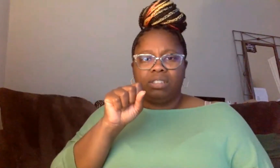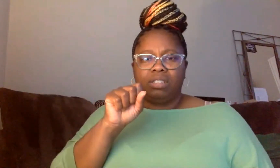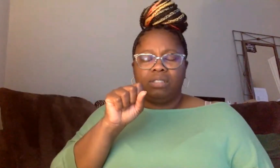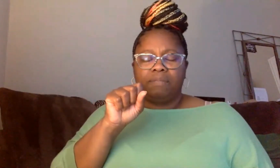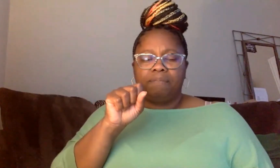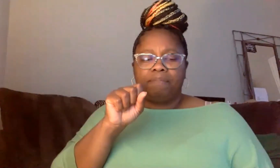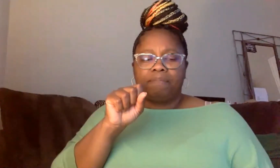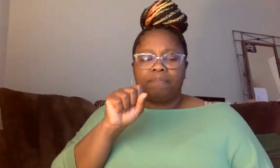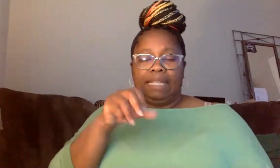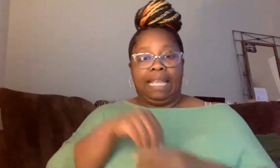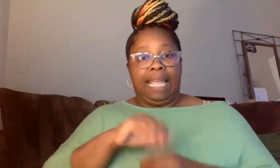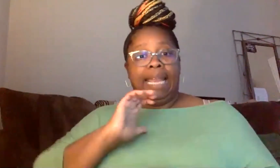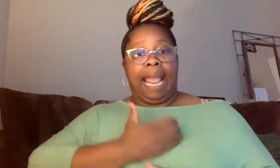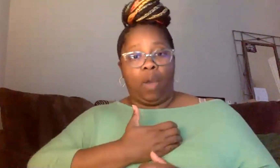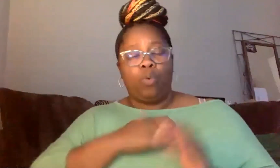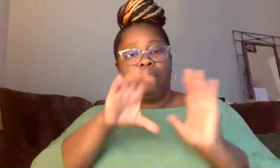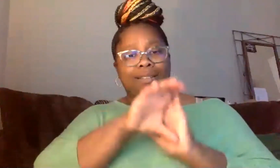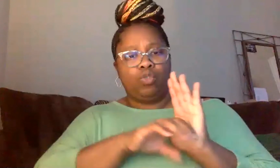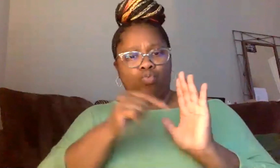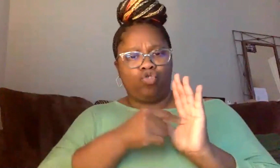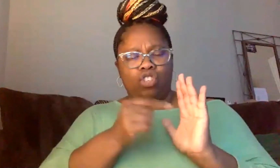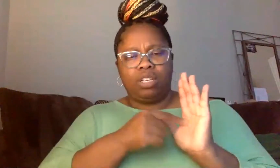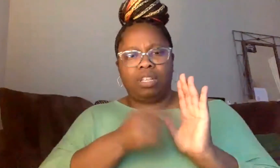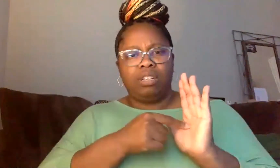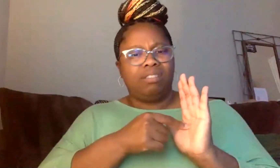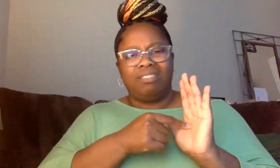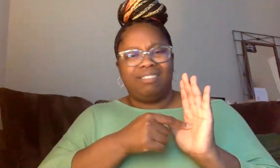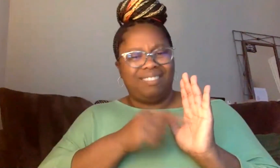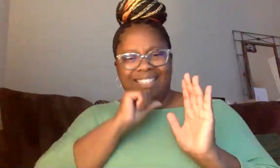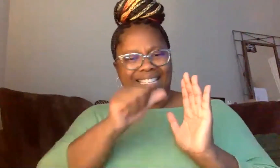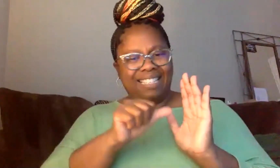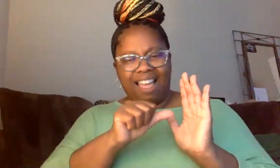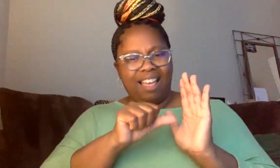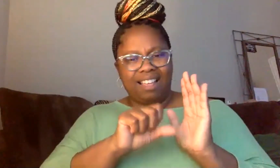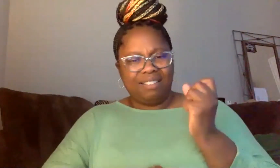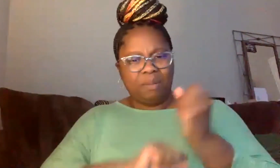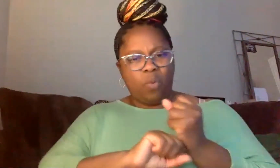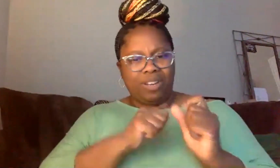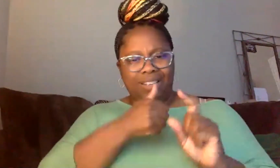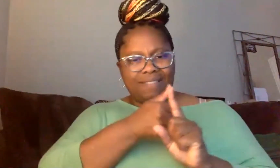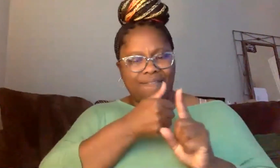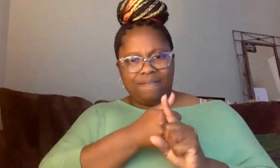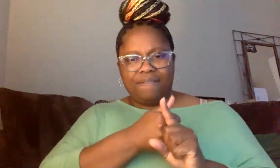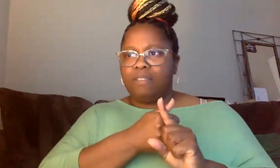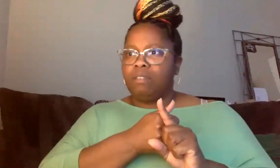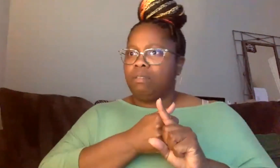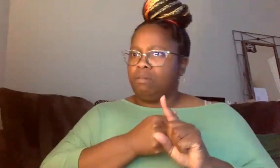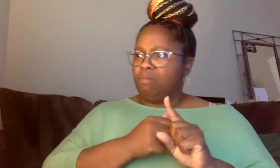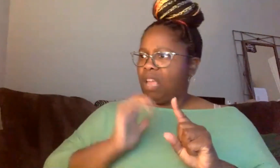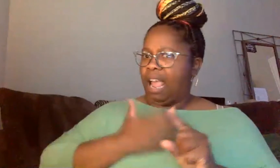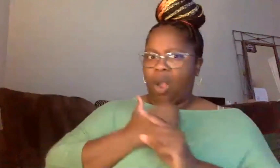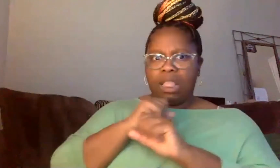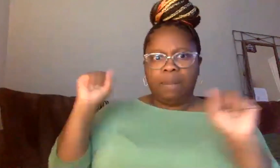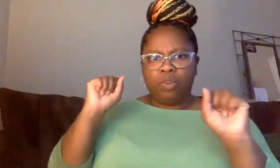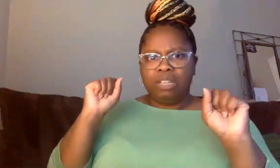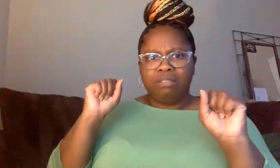within our own constitution is not, it is not upholding what it stands for. Like there are people whose liberties are being taken away. There are people who